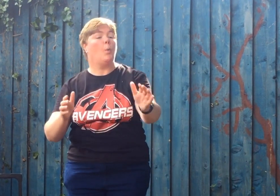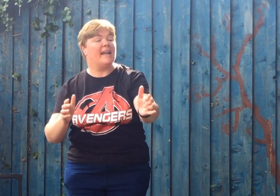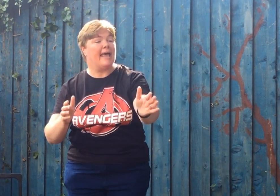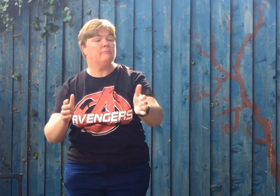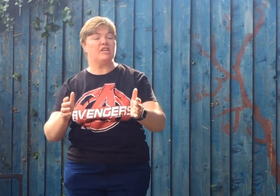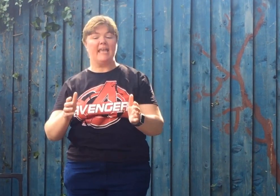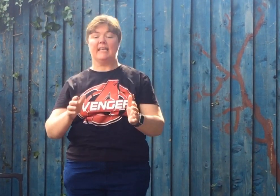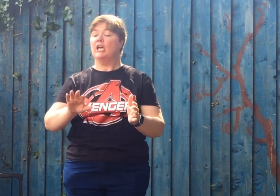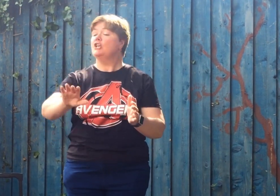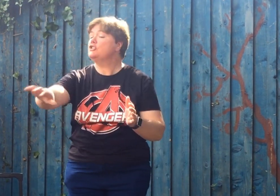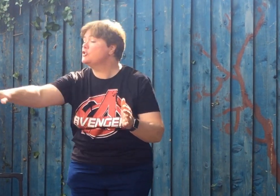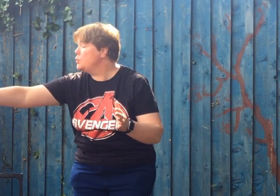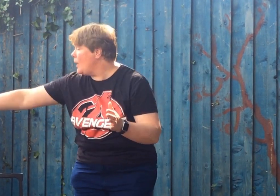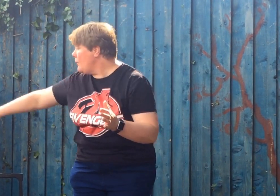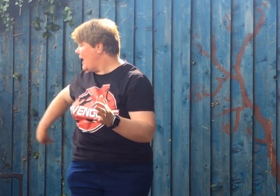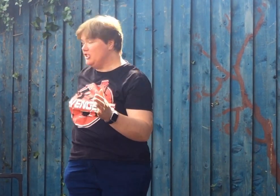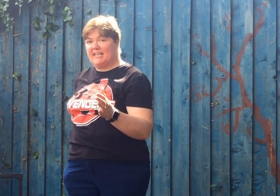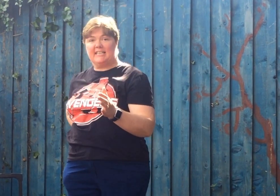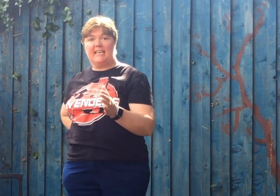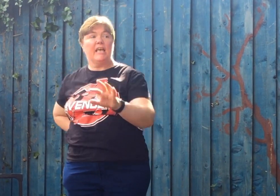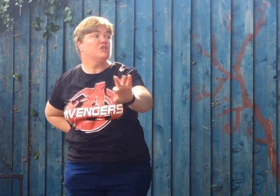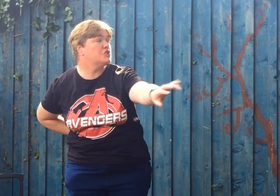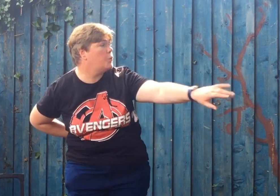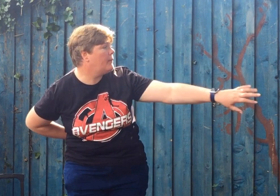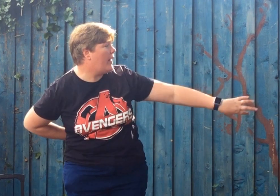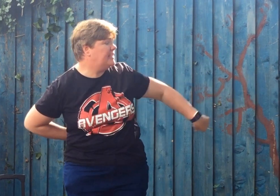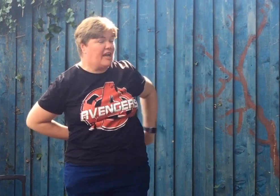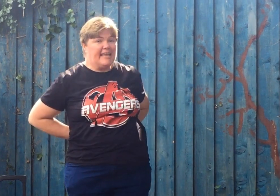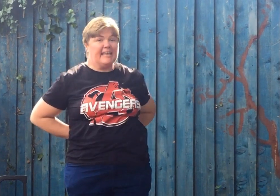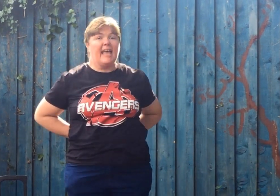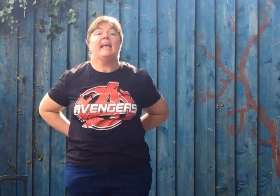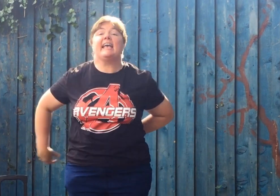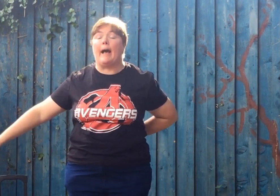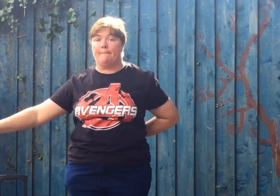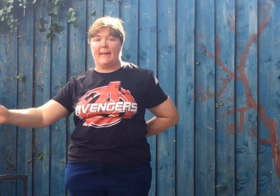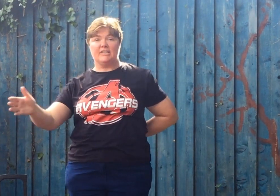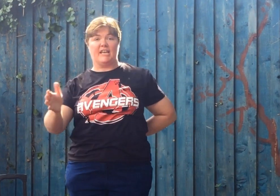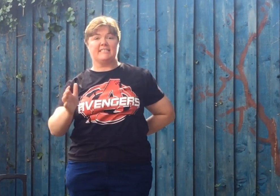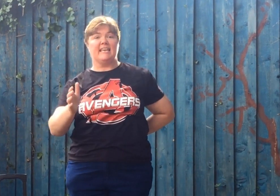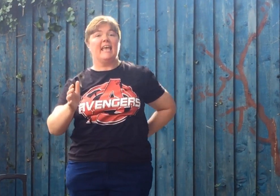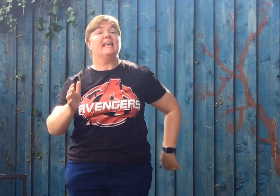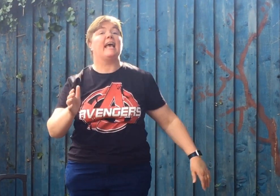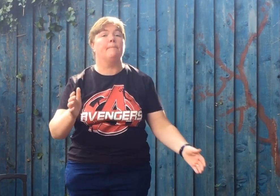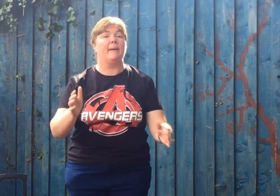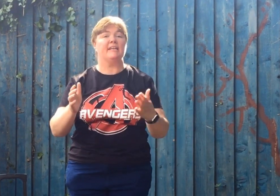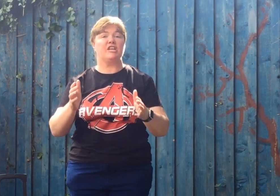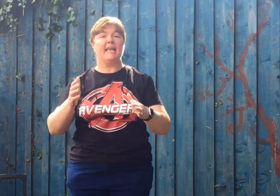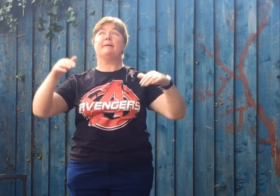one named Jake. Swim away Jesse, swim away Jake. Come back Jesse, come back Jake.